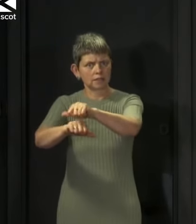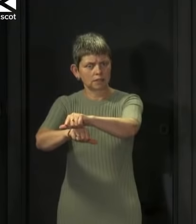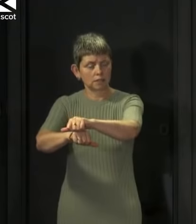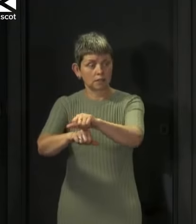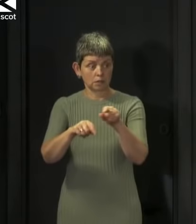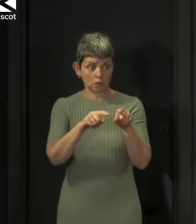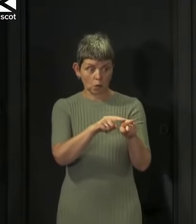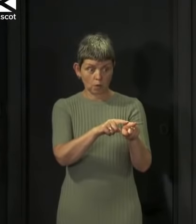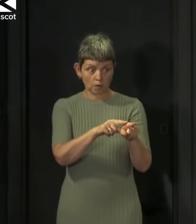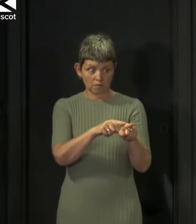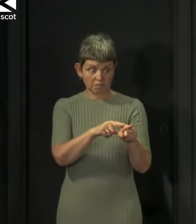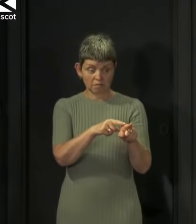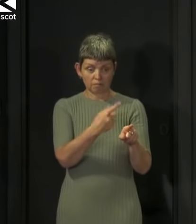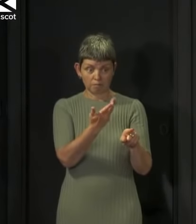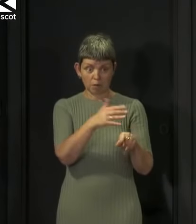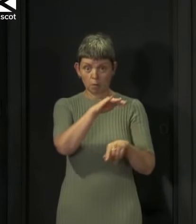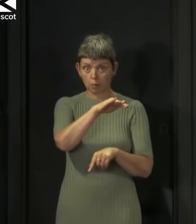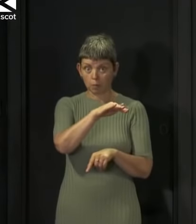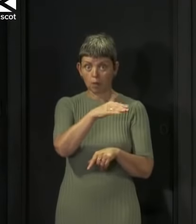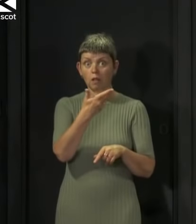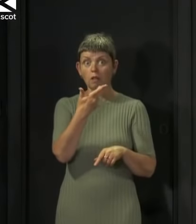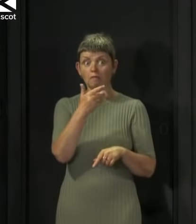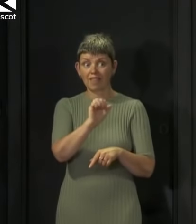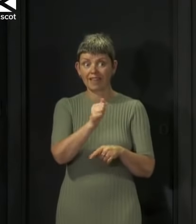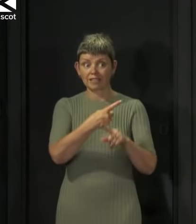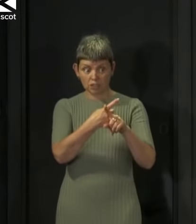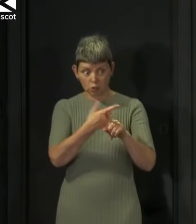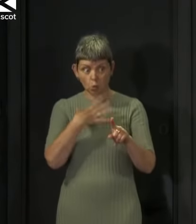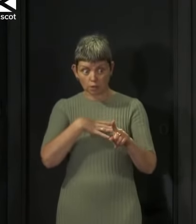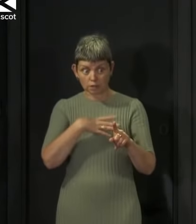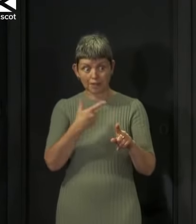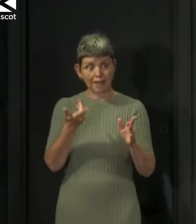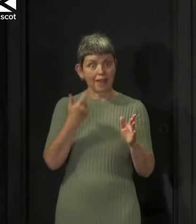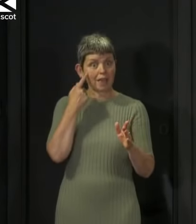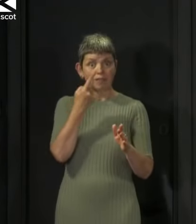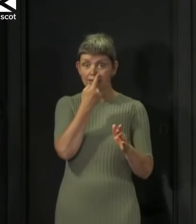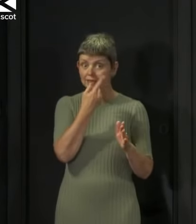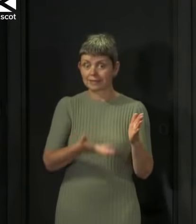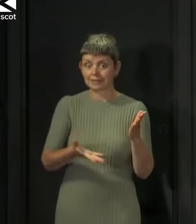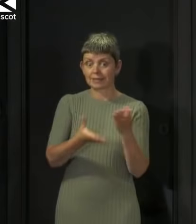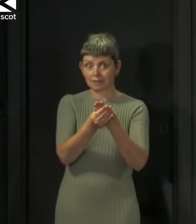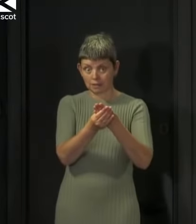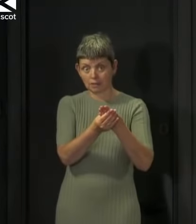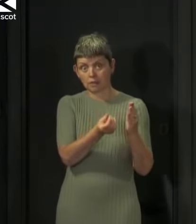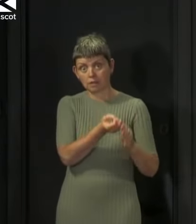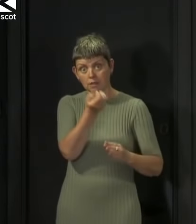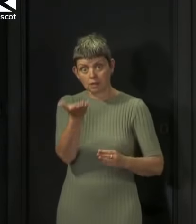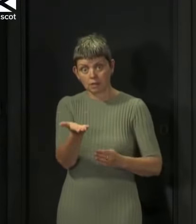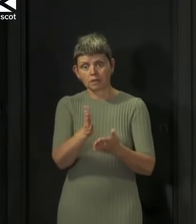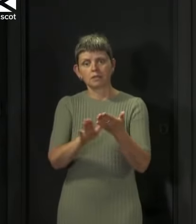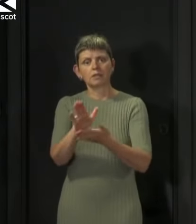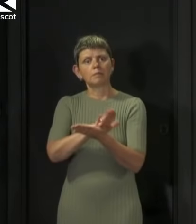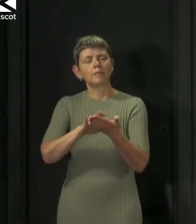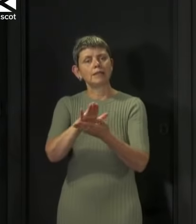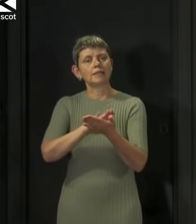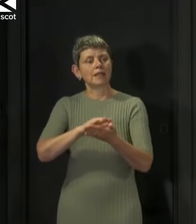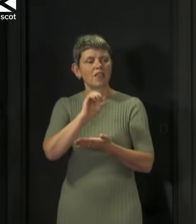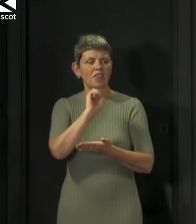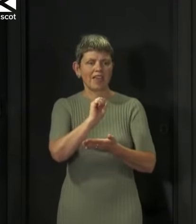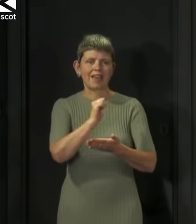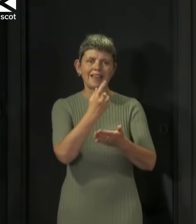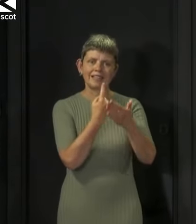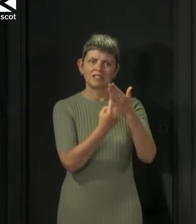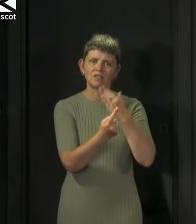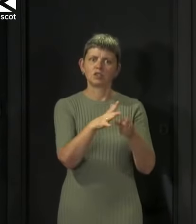wants to put forward evidence for them to make sure everybody's individual circumstances are looked at